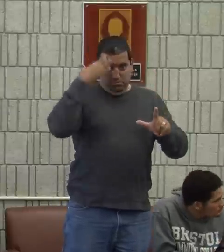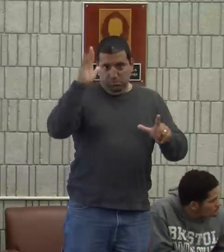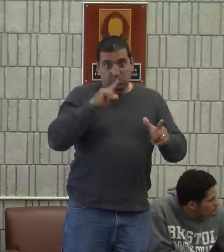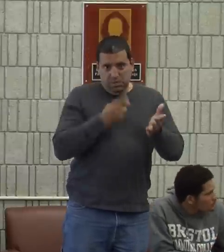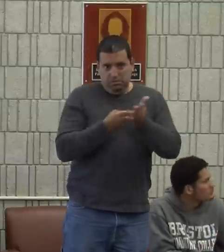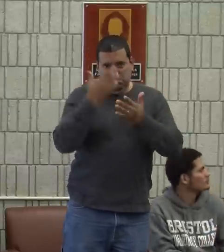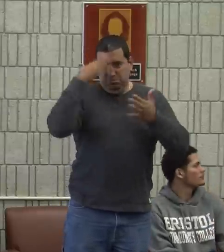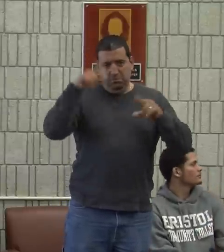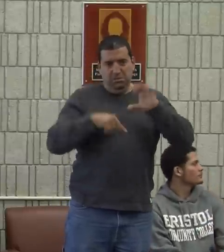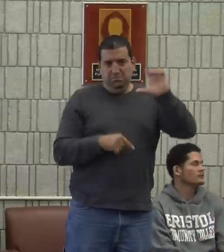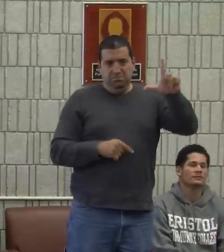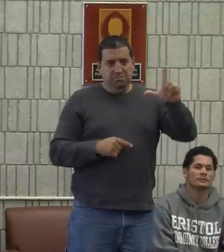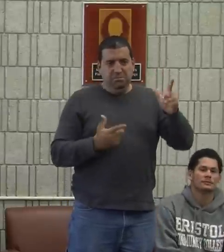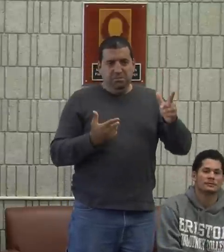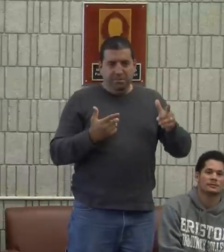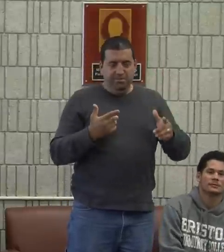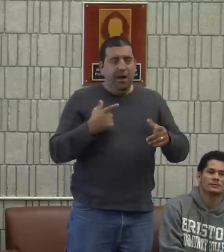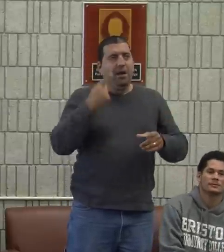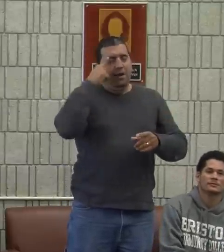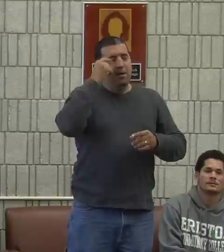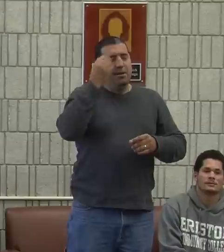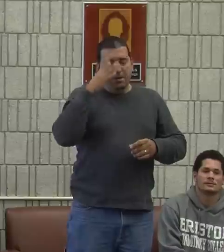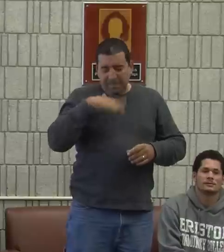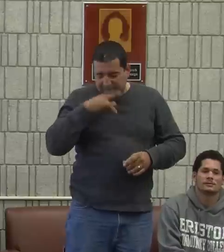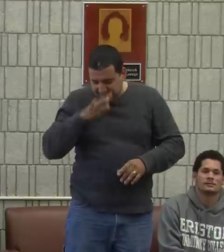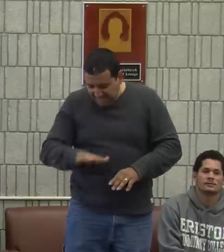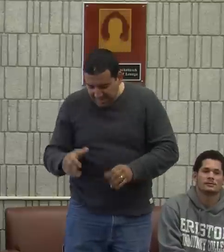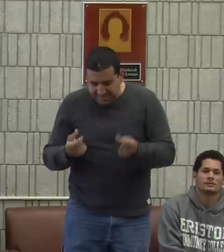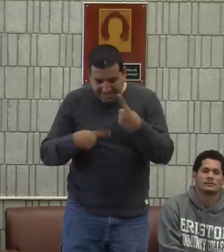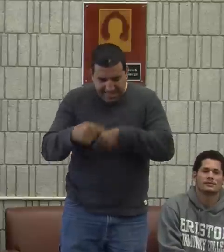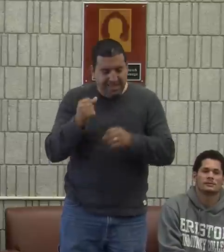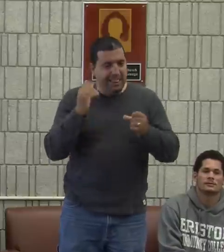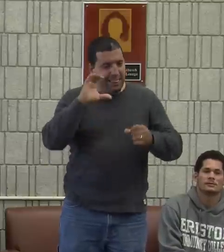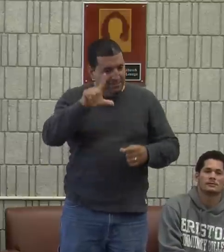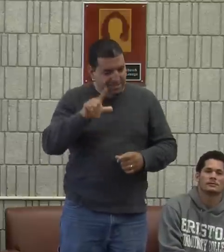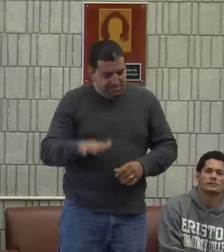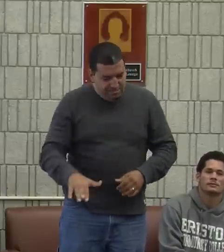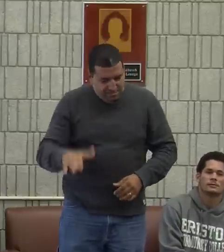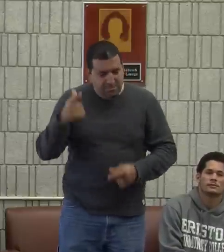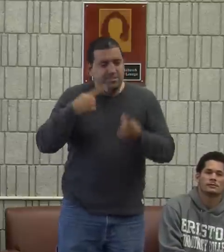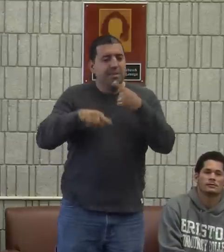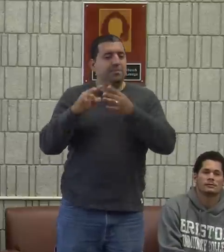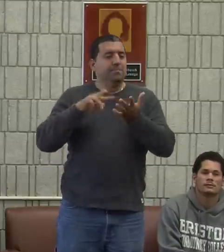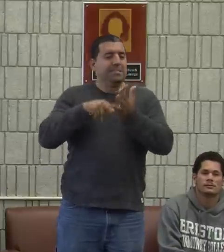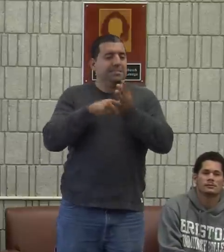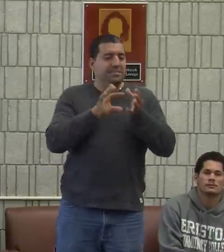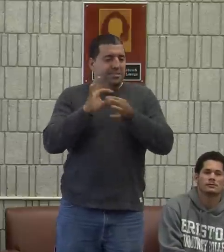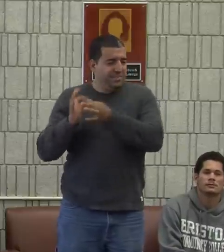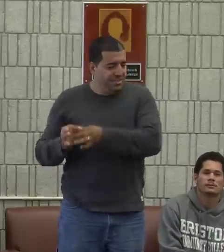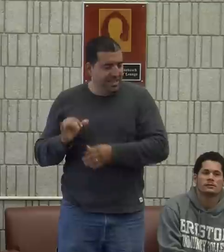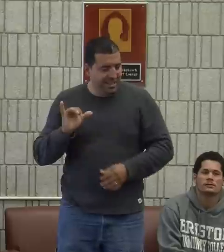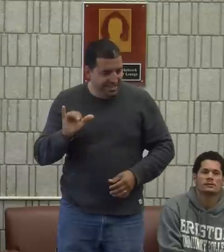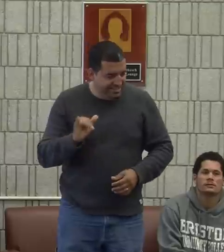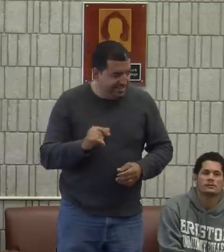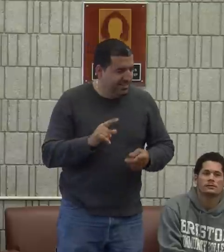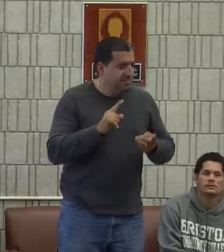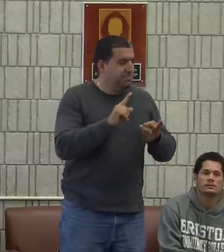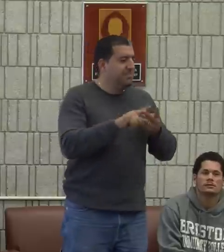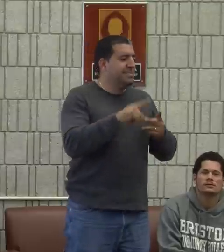I learned about classifiers. I didn't know about classifiers. And, of course, I realized, you know, when my children were growing up and